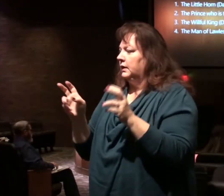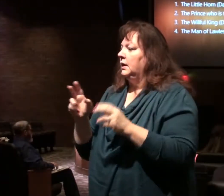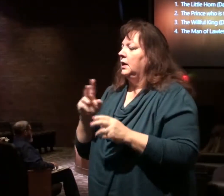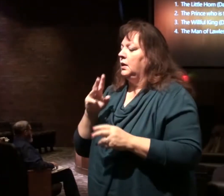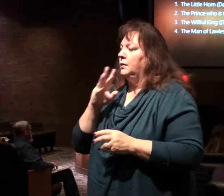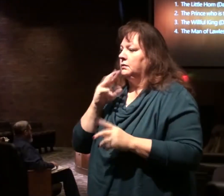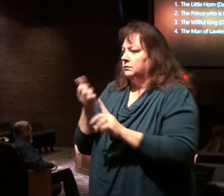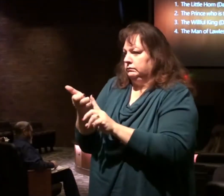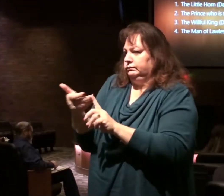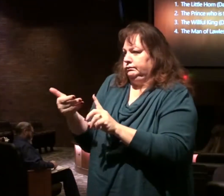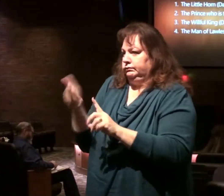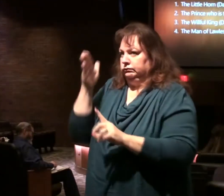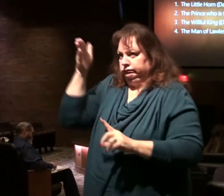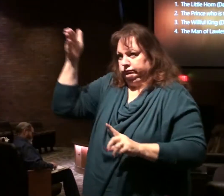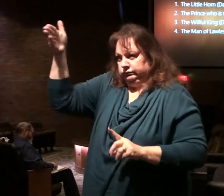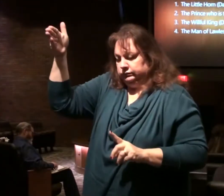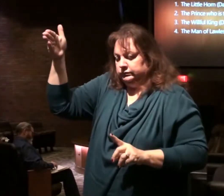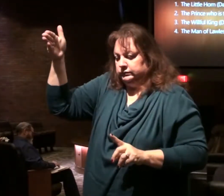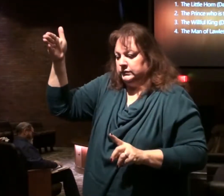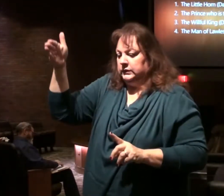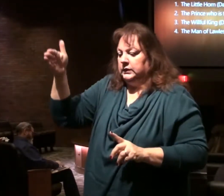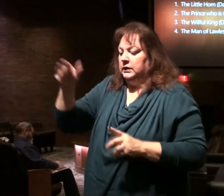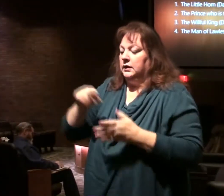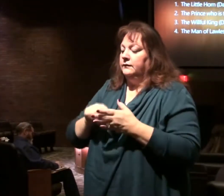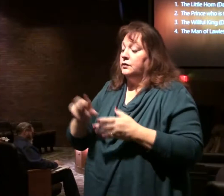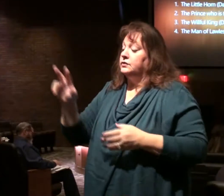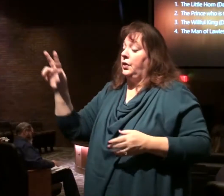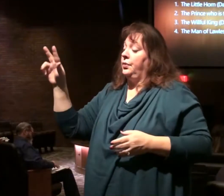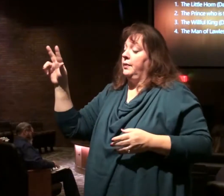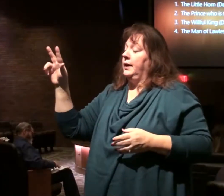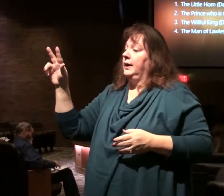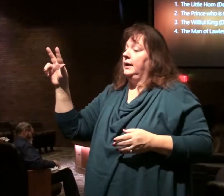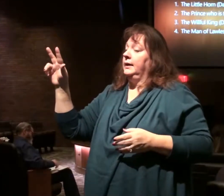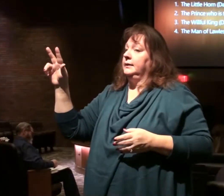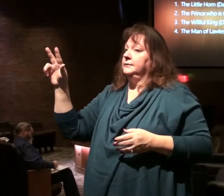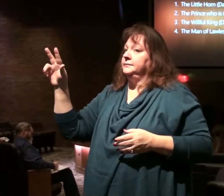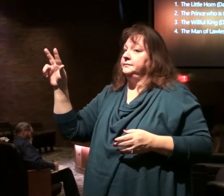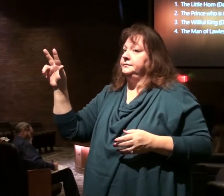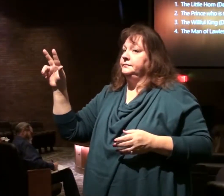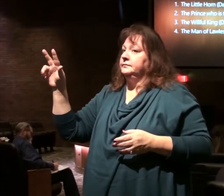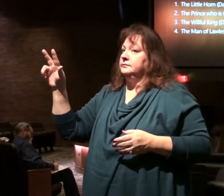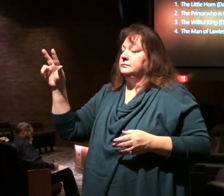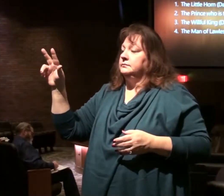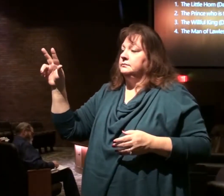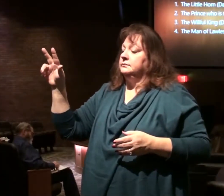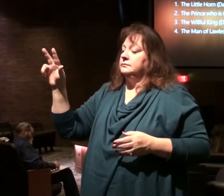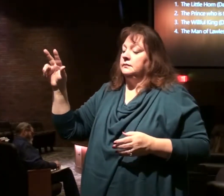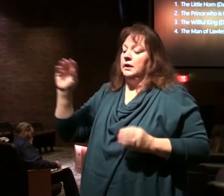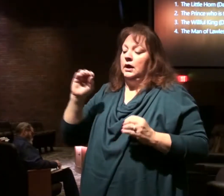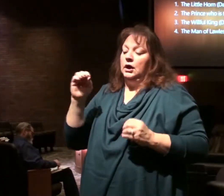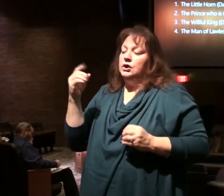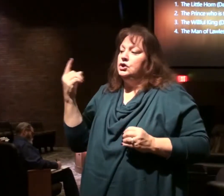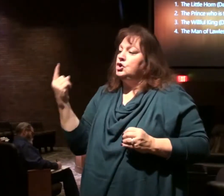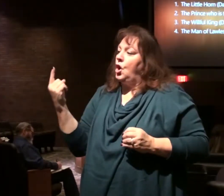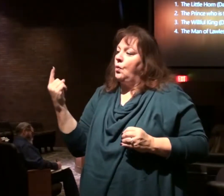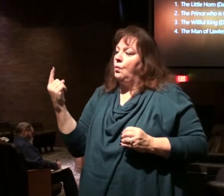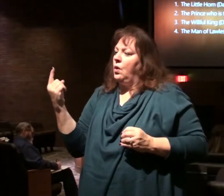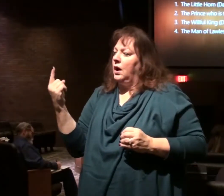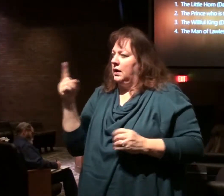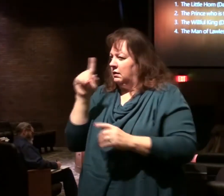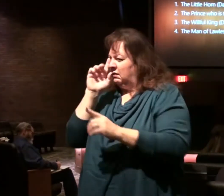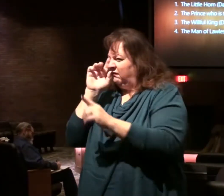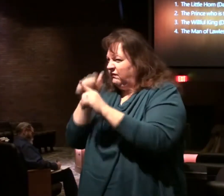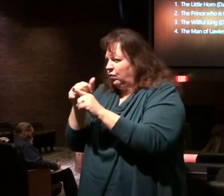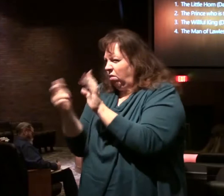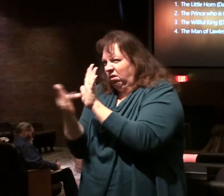we will talk further in future studies. But verse 3, 2nd Thessalonians 2, 3, let no one in any way deceive